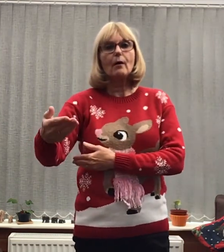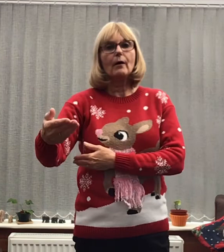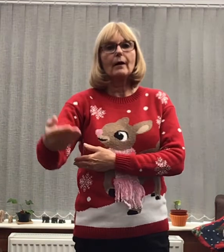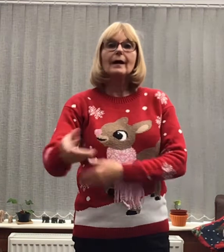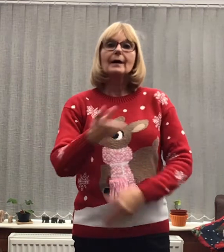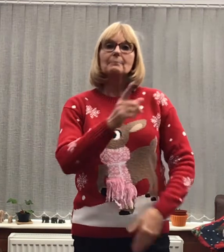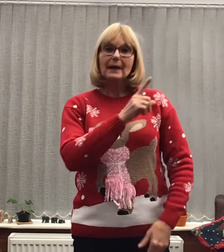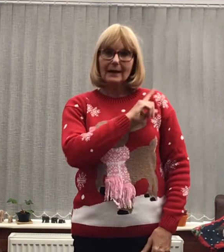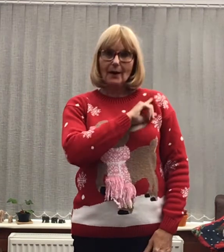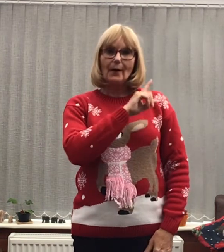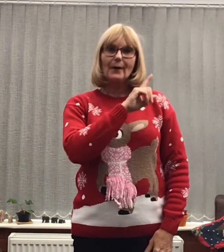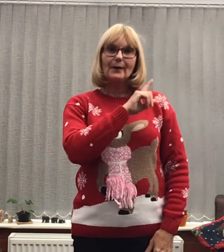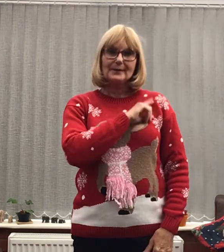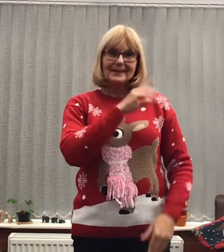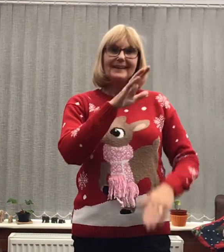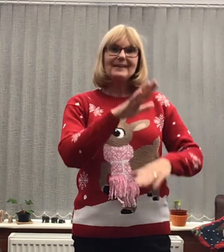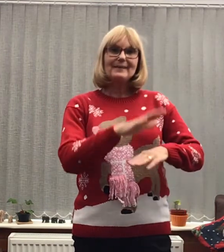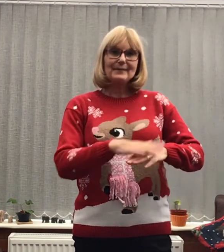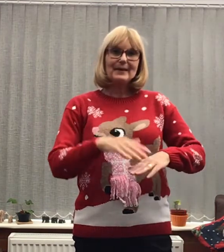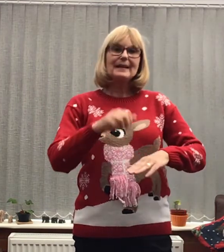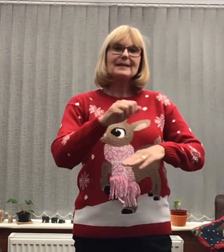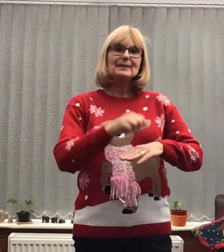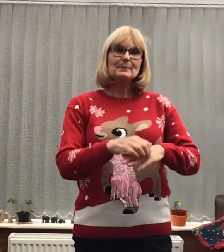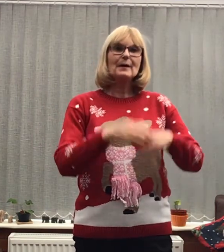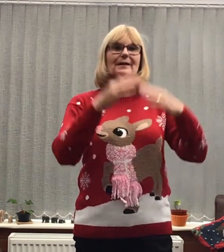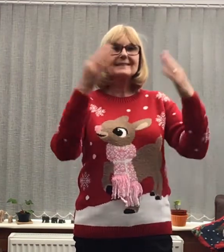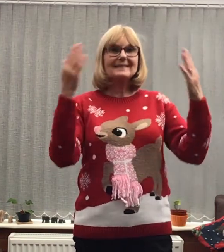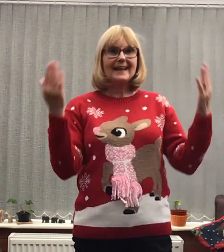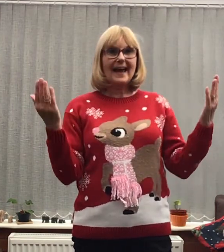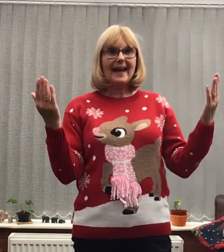because of Christmas Day.